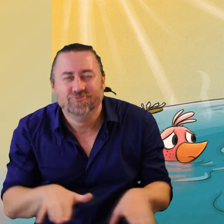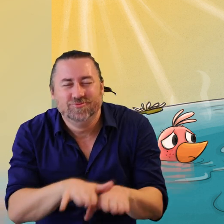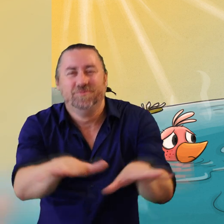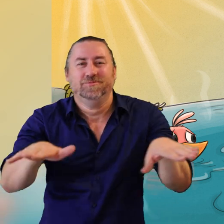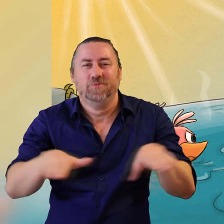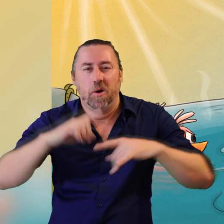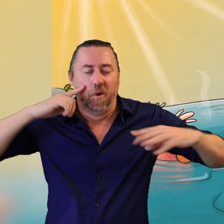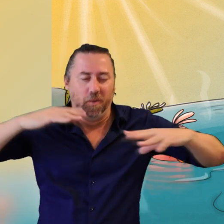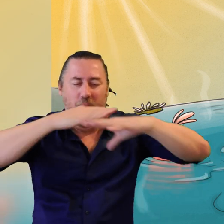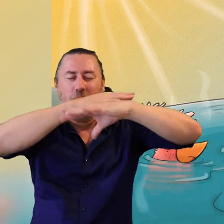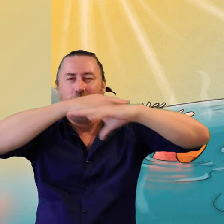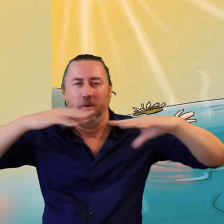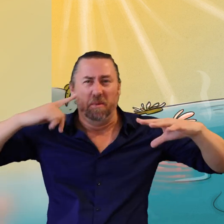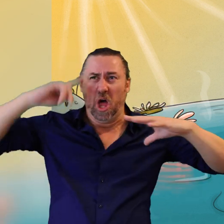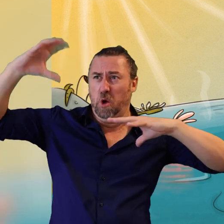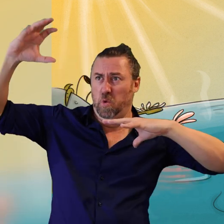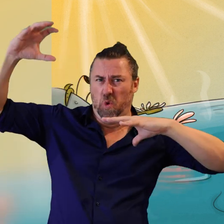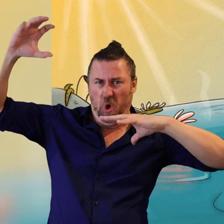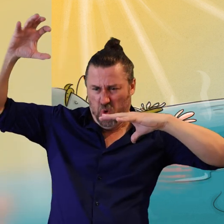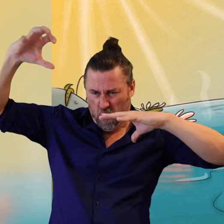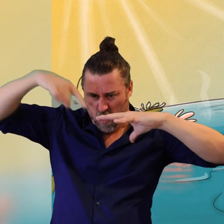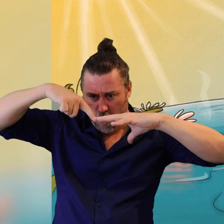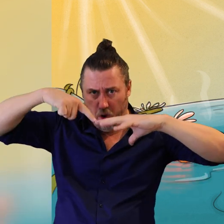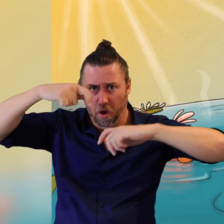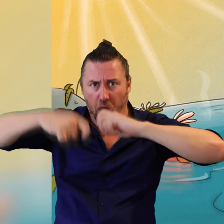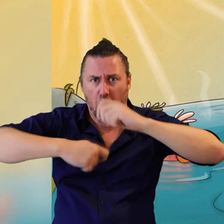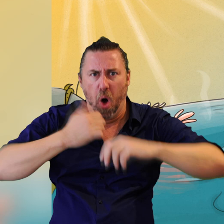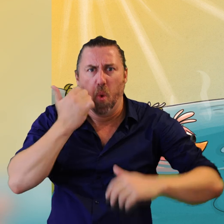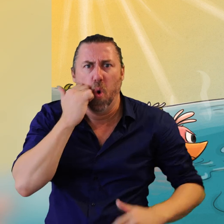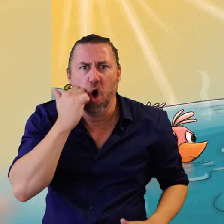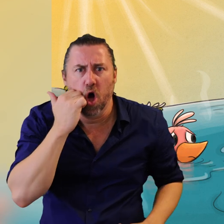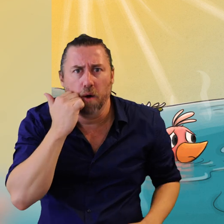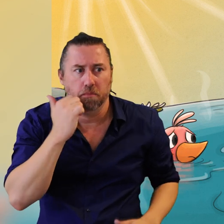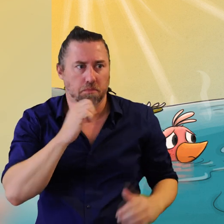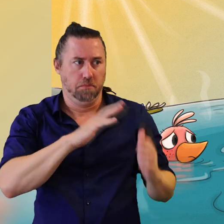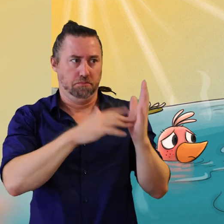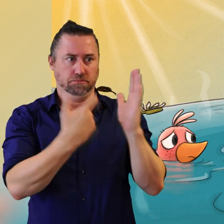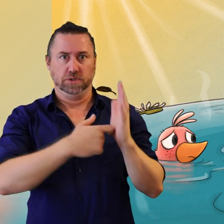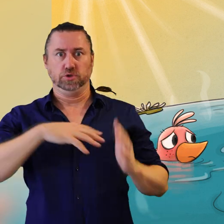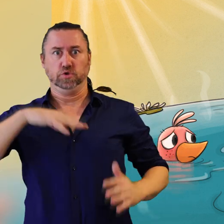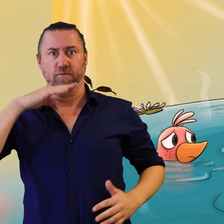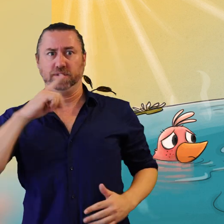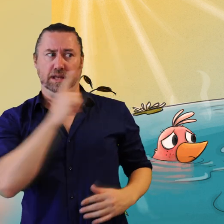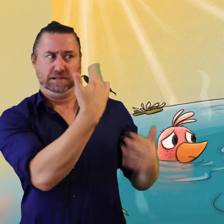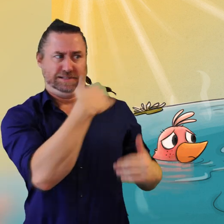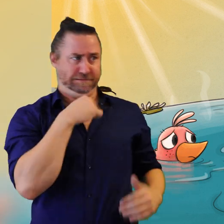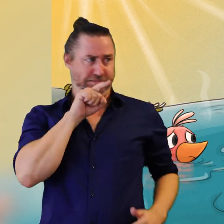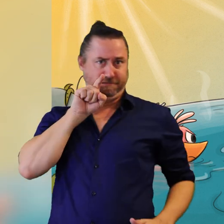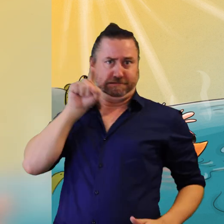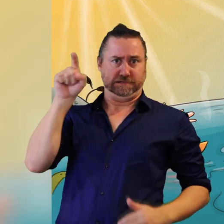pond to cool down. But the sun shone so hard the water began to feel warm. We must get out of the sun,